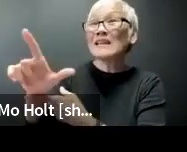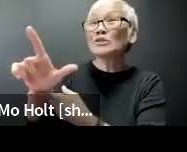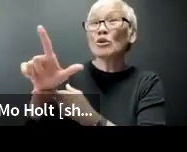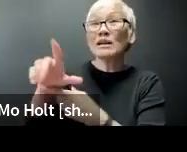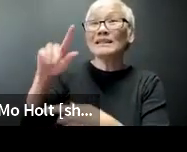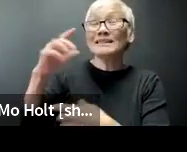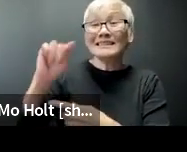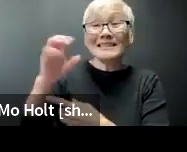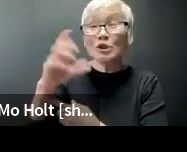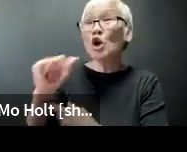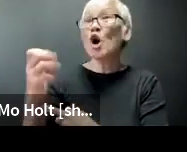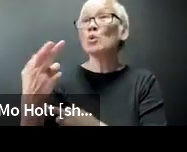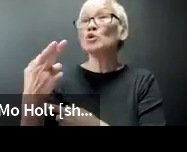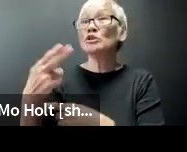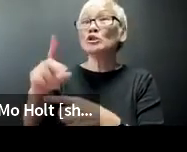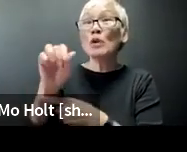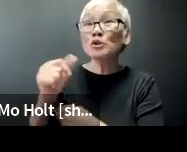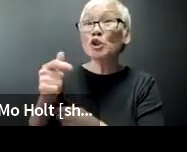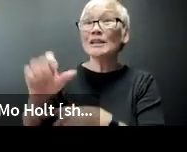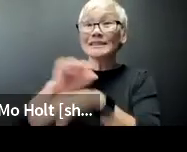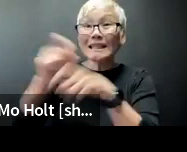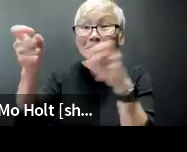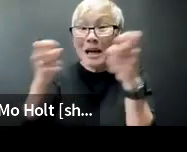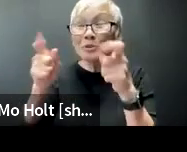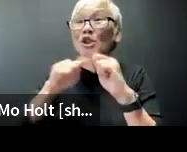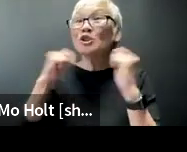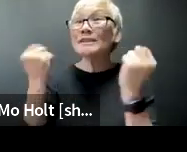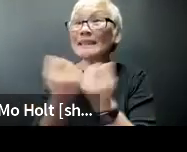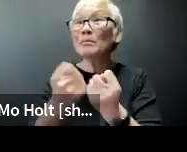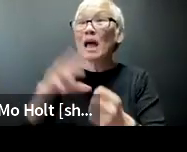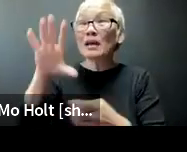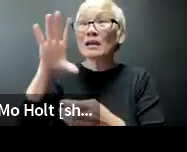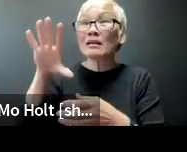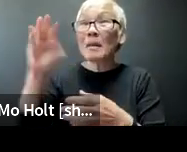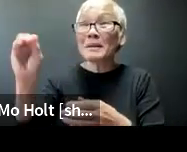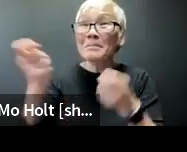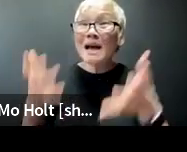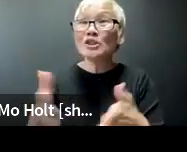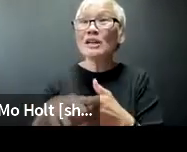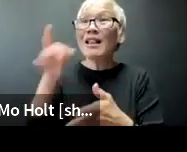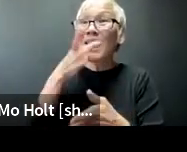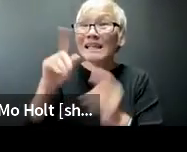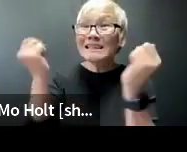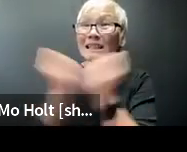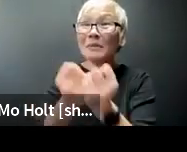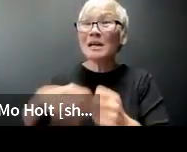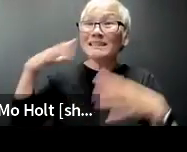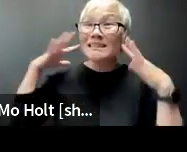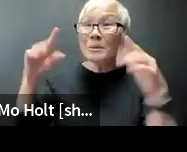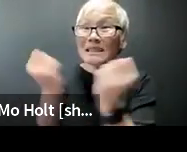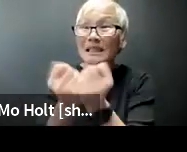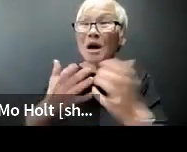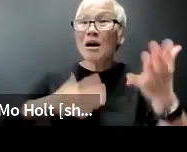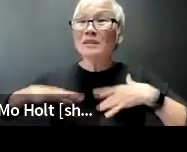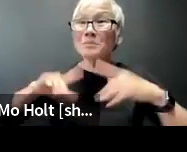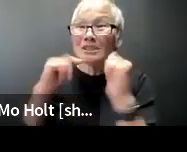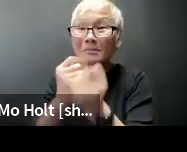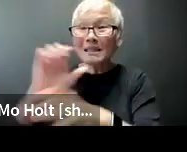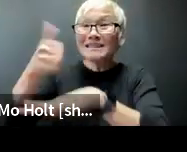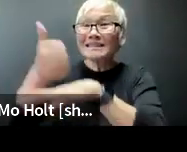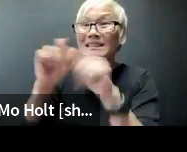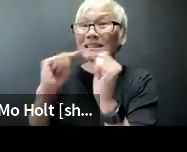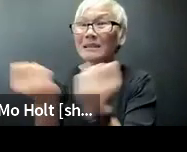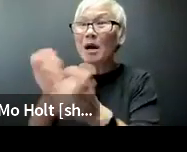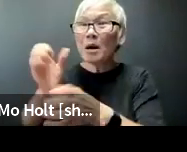directors dozzles dozzles coaches dramaturg stage managers the company manager lighting team